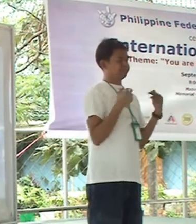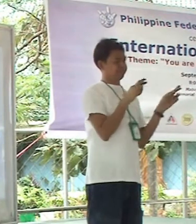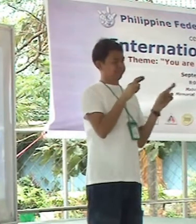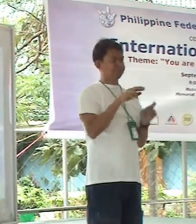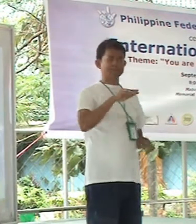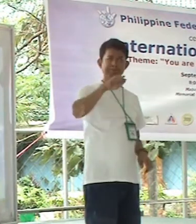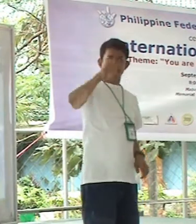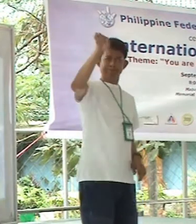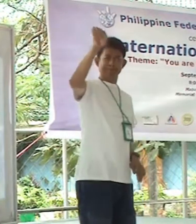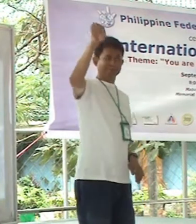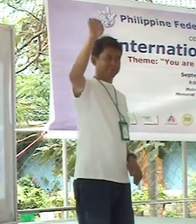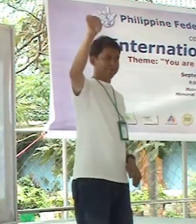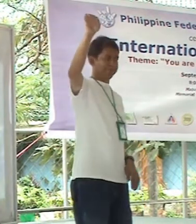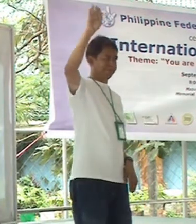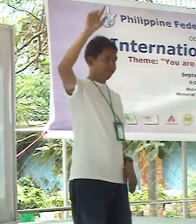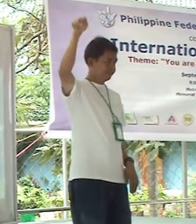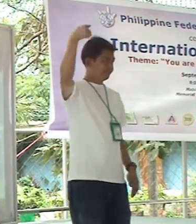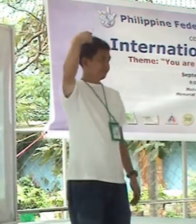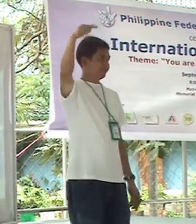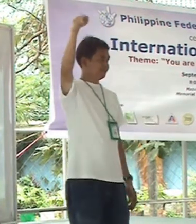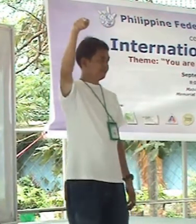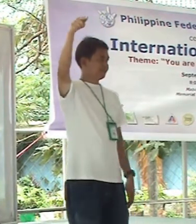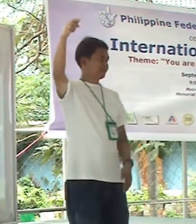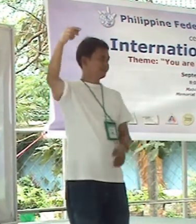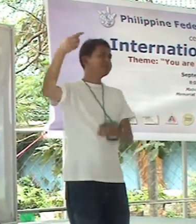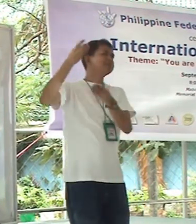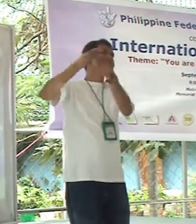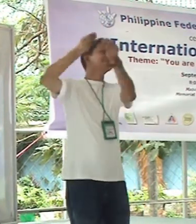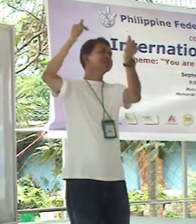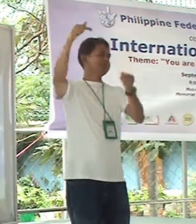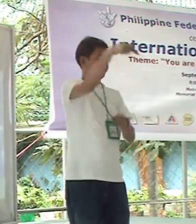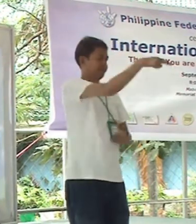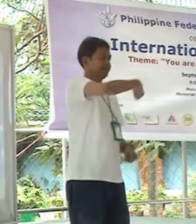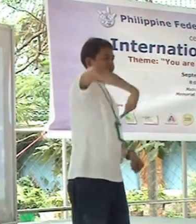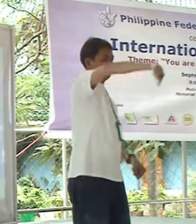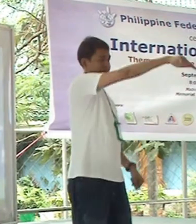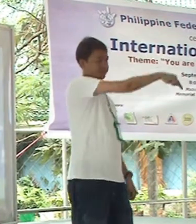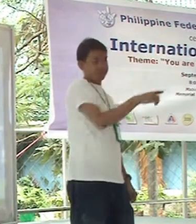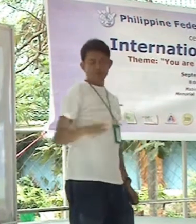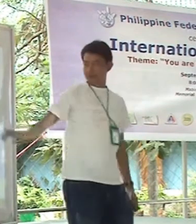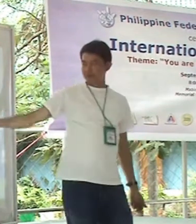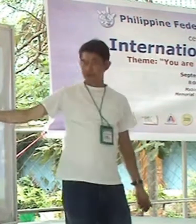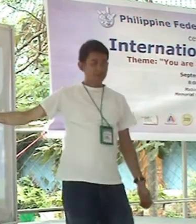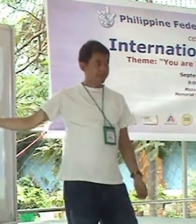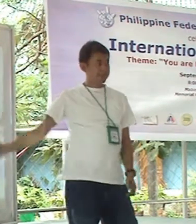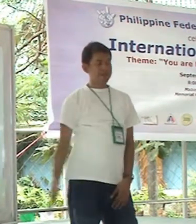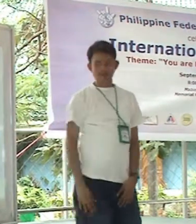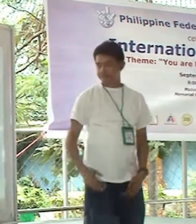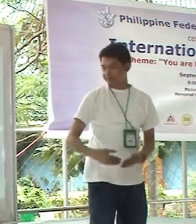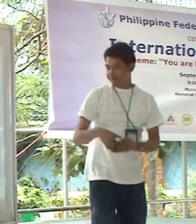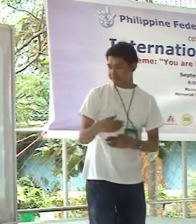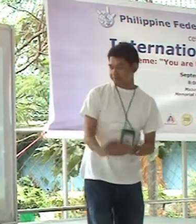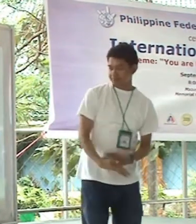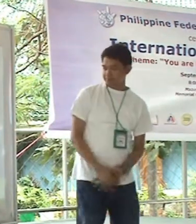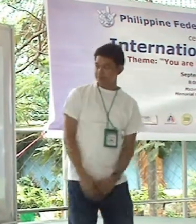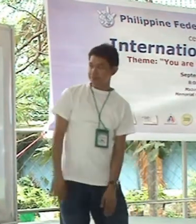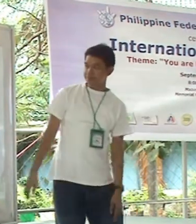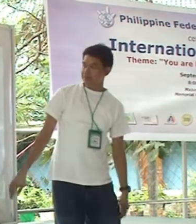if mayro kay problema in regards to the government, it's a one way that the PFP can also be a